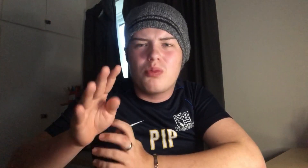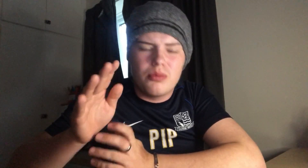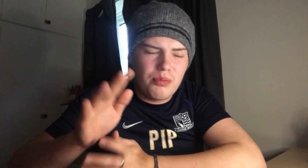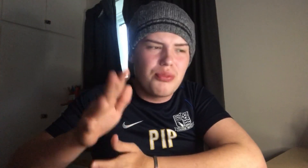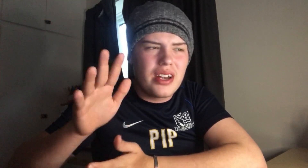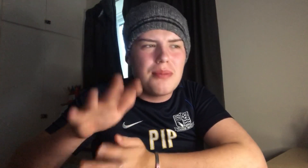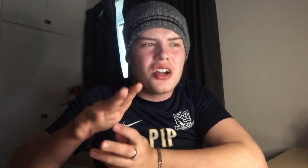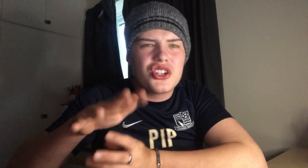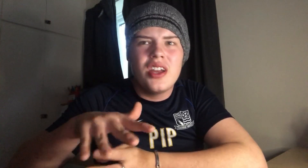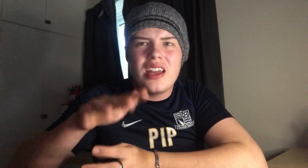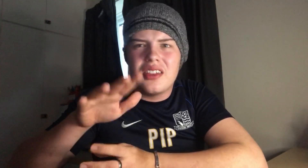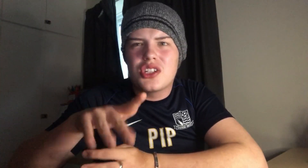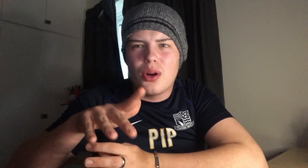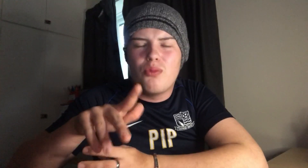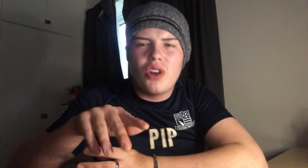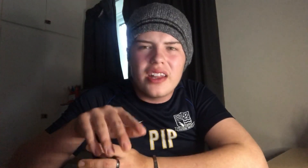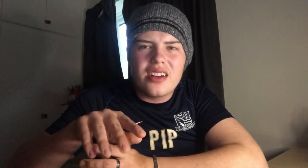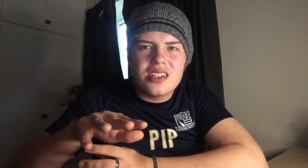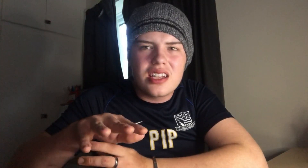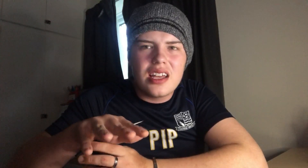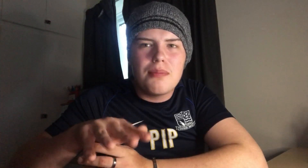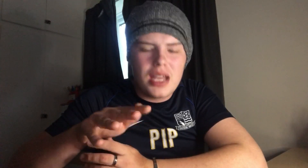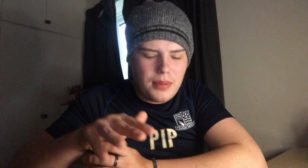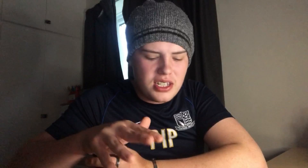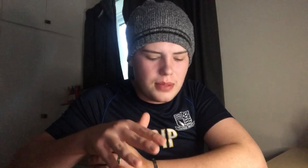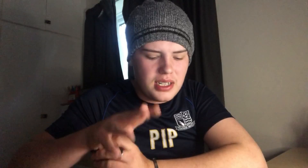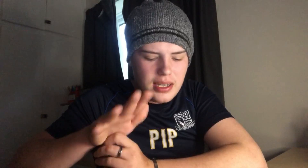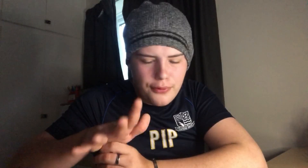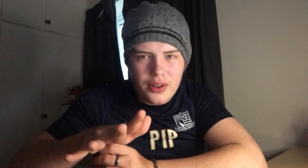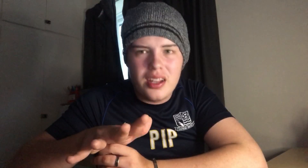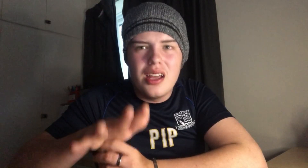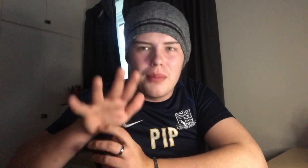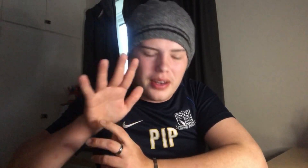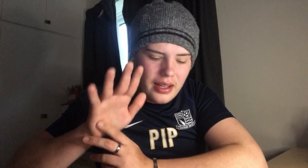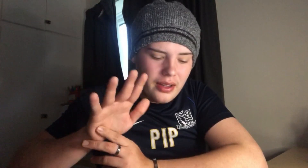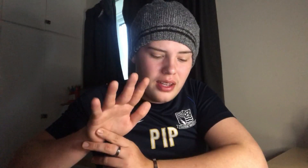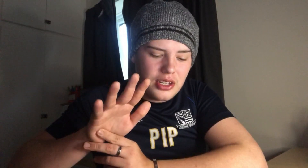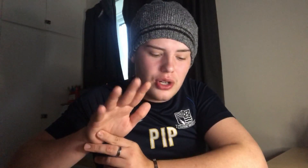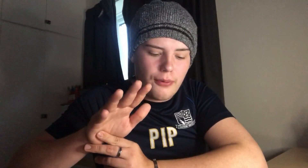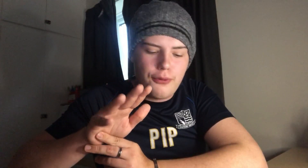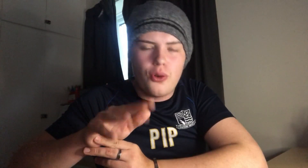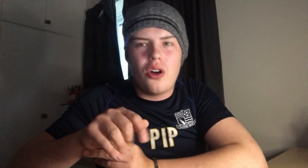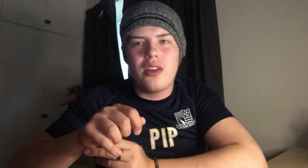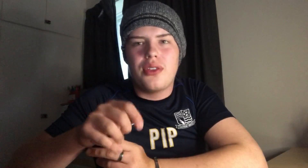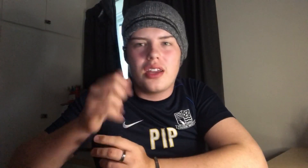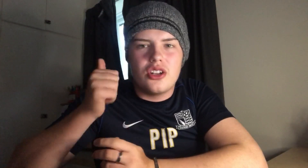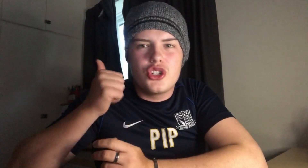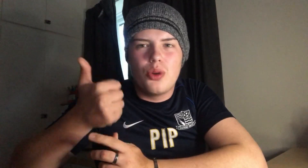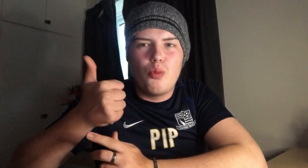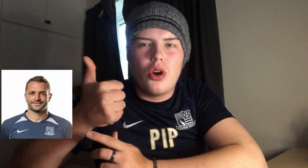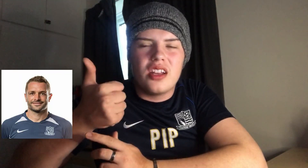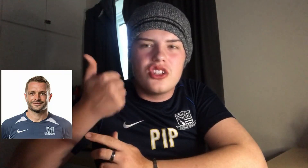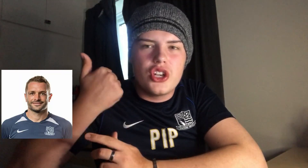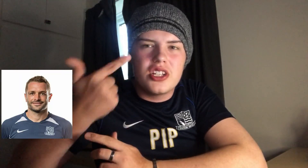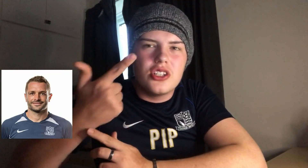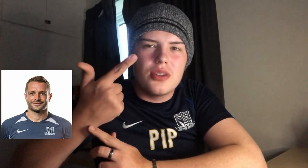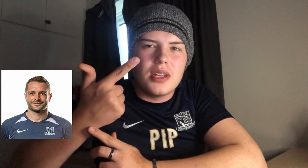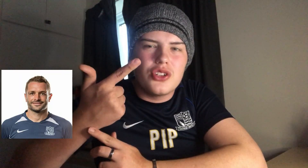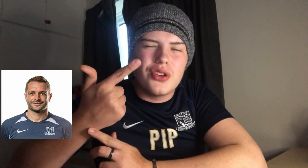pretty much in the top running, I'd say. Maybe something different. But no. The top four, I think, are John White, Jason Dimitri,